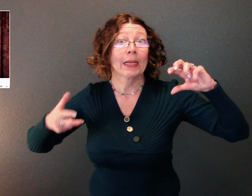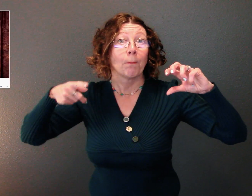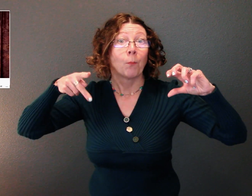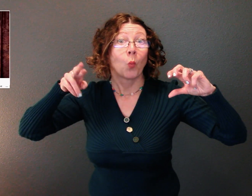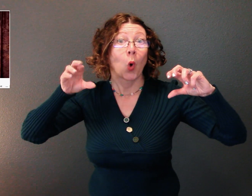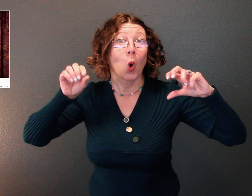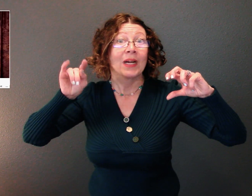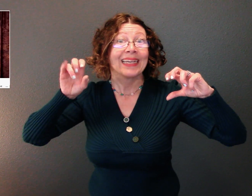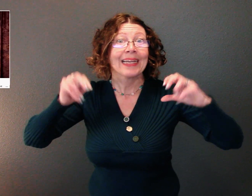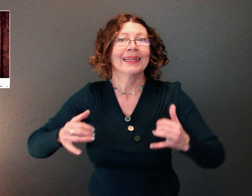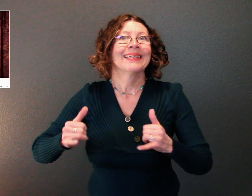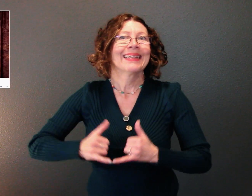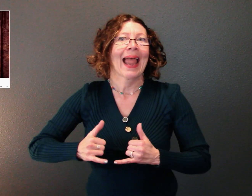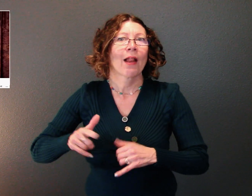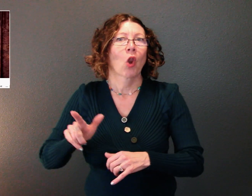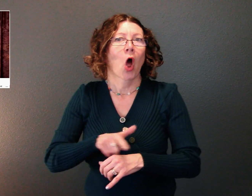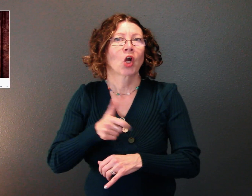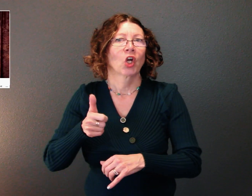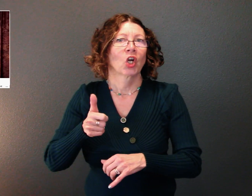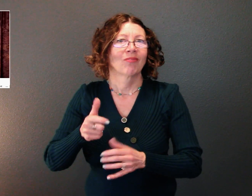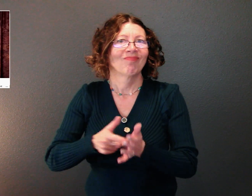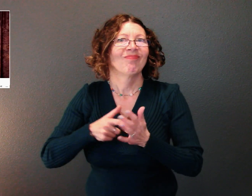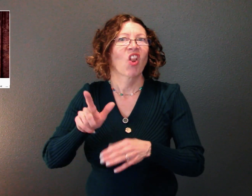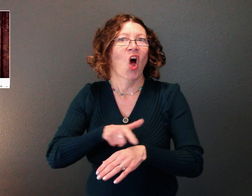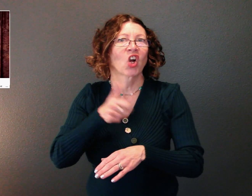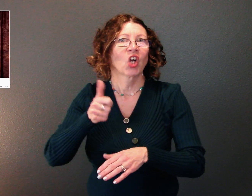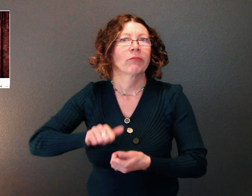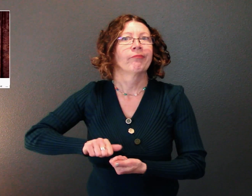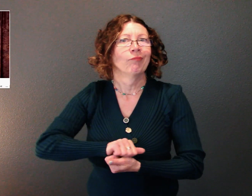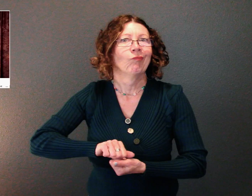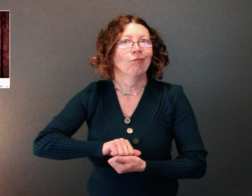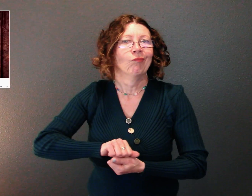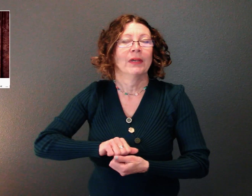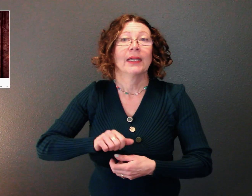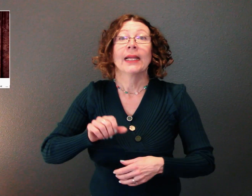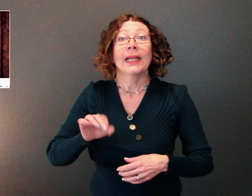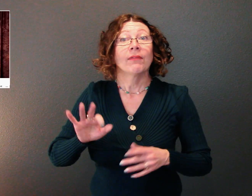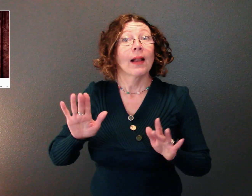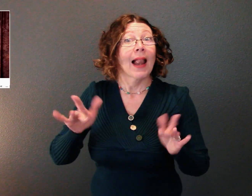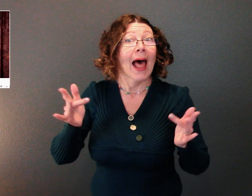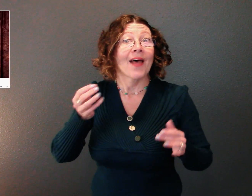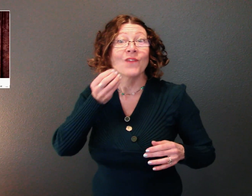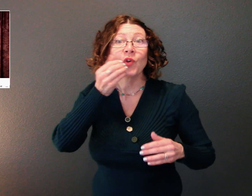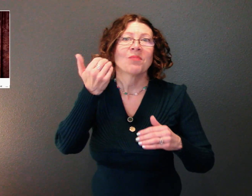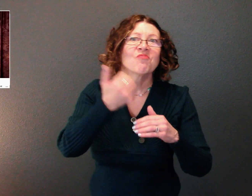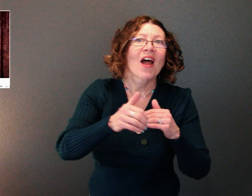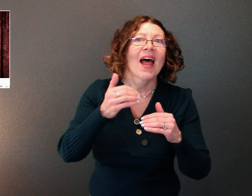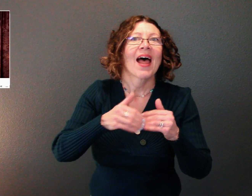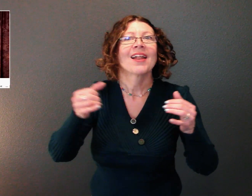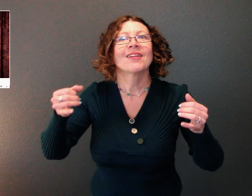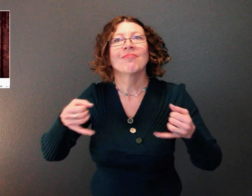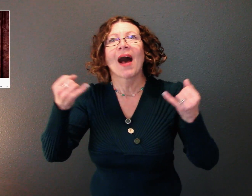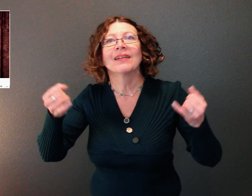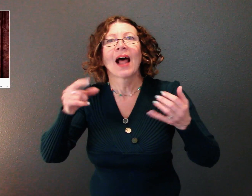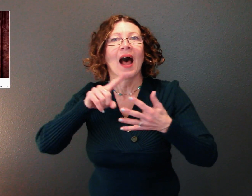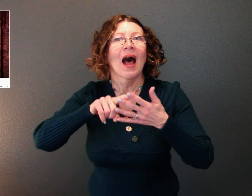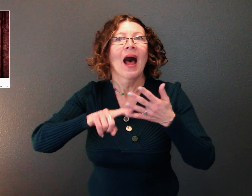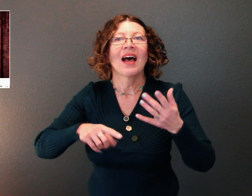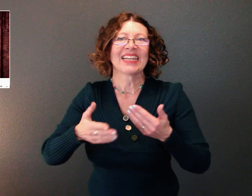stomach exposed to gastric juice for longer periods of time. Materials that don't have quite so much protein pass through to the small intestines